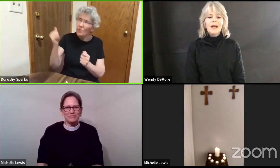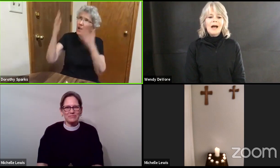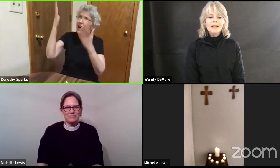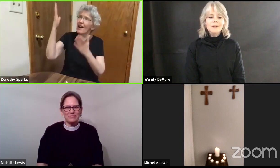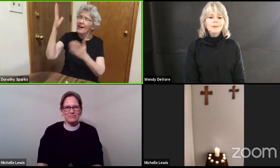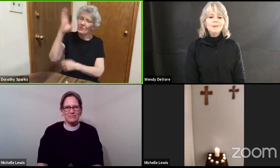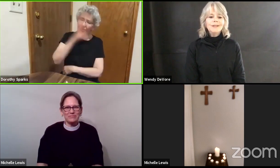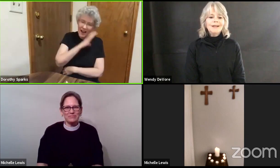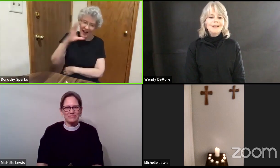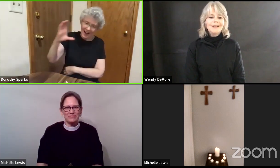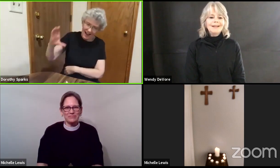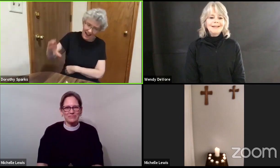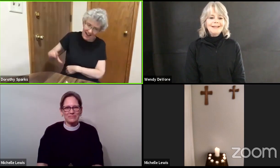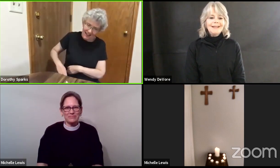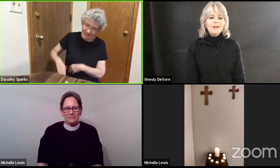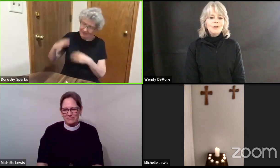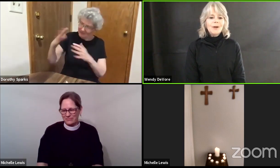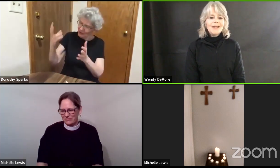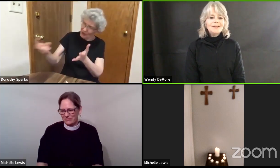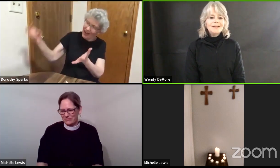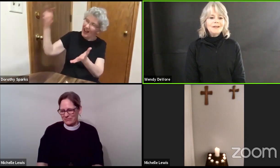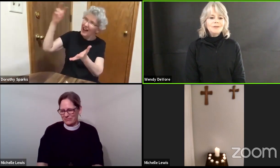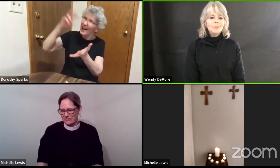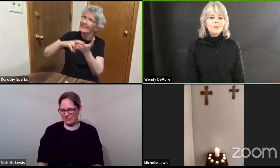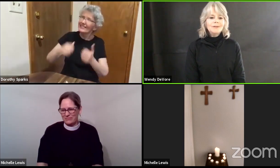Alleluia. Christ is risen.